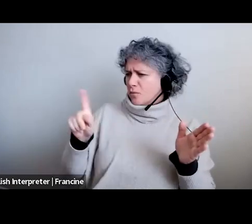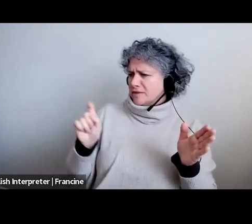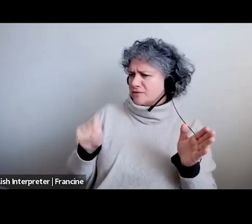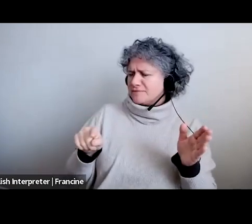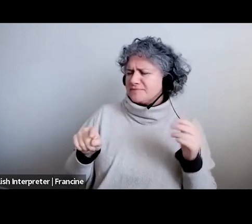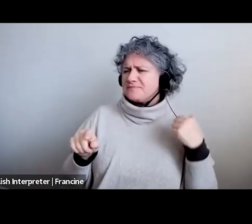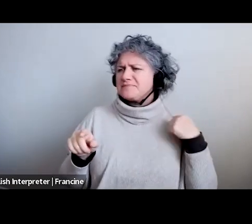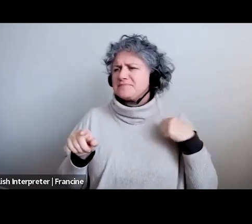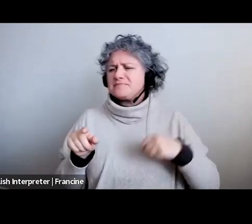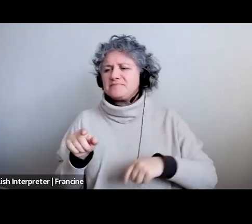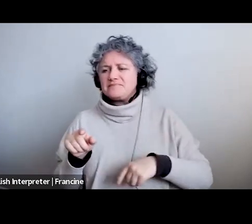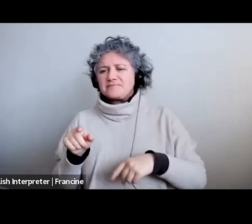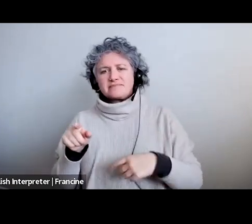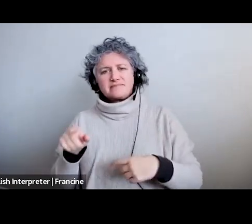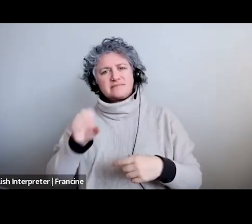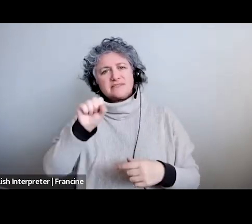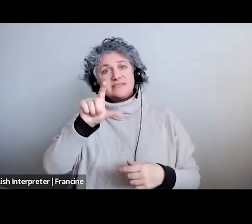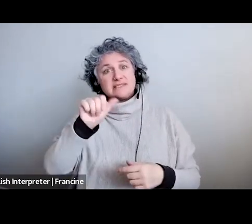natural self